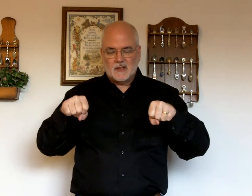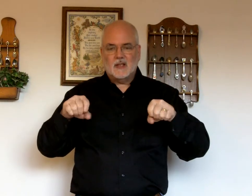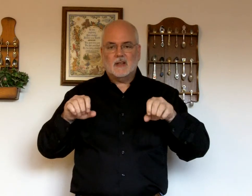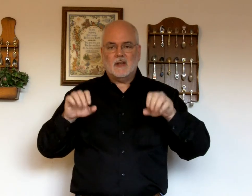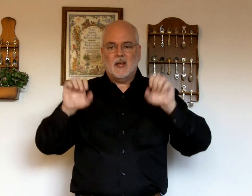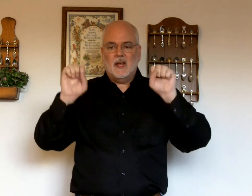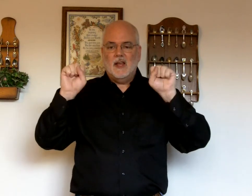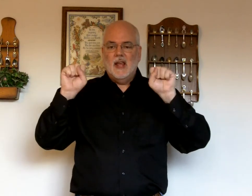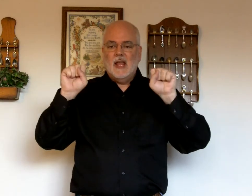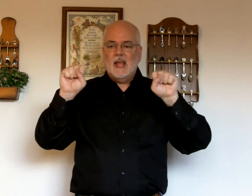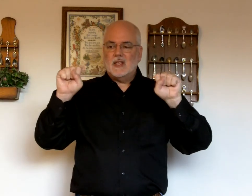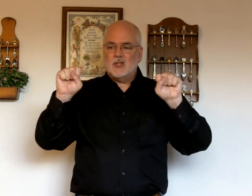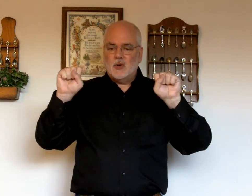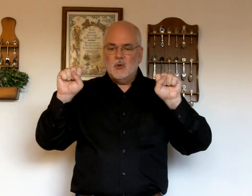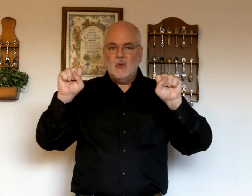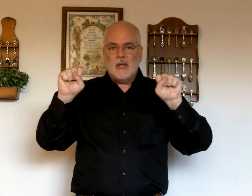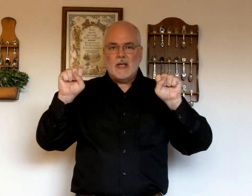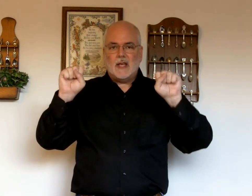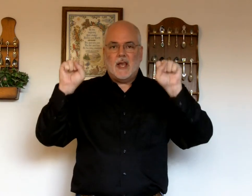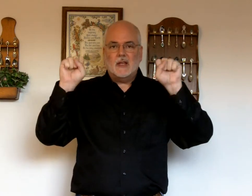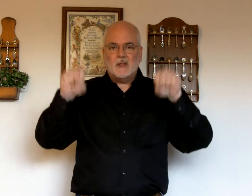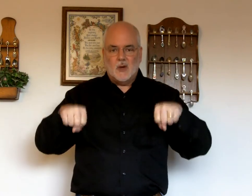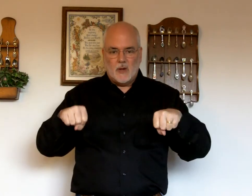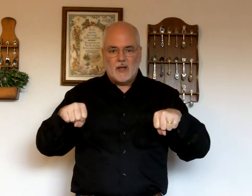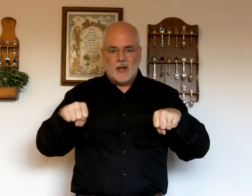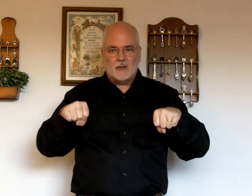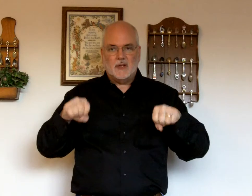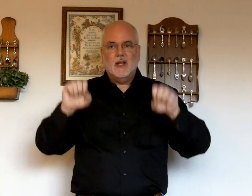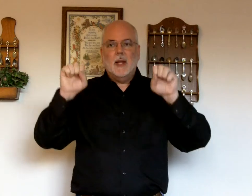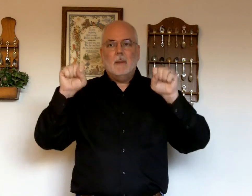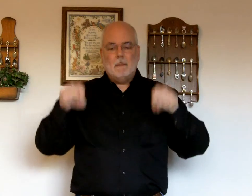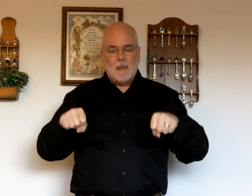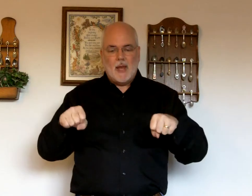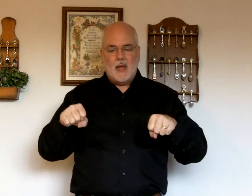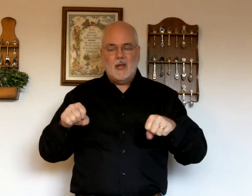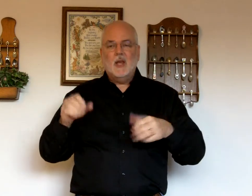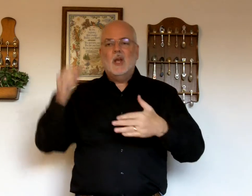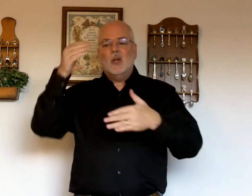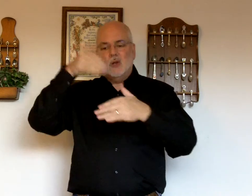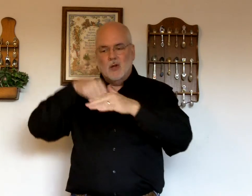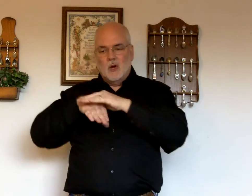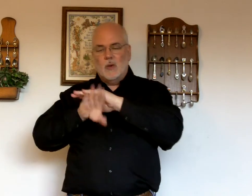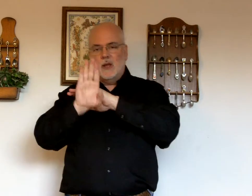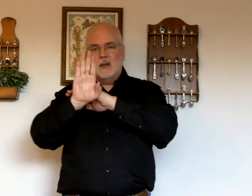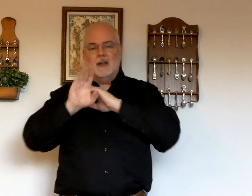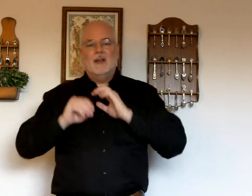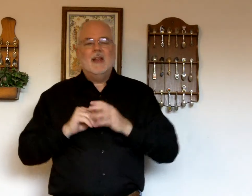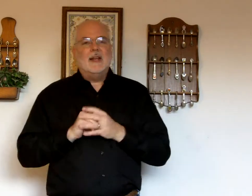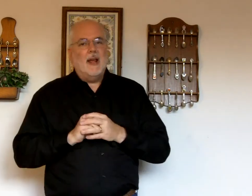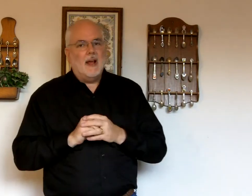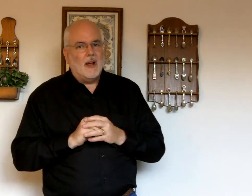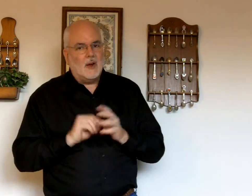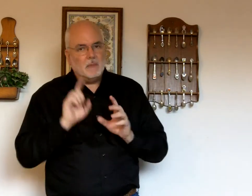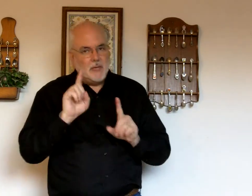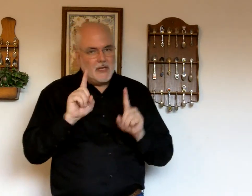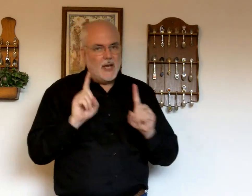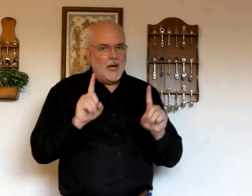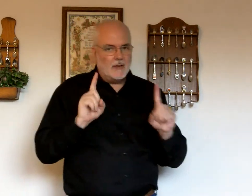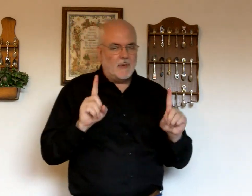Okay. It's two yes hands going down. May. Go in. Now, be careful